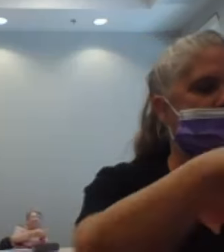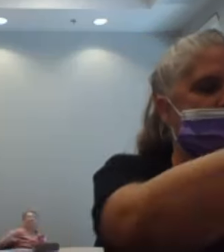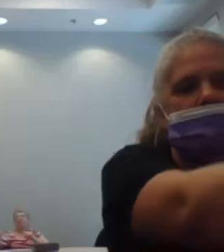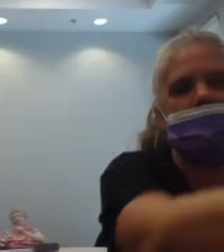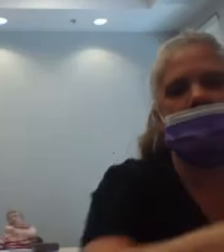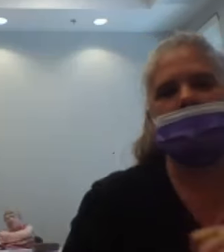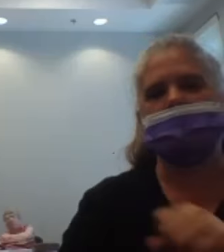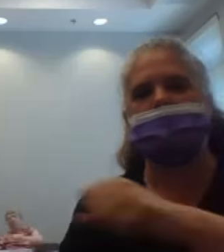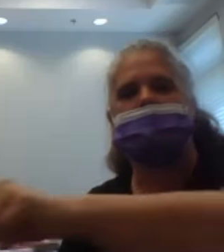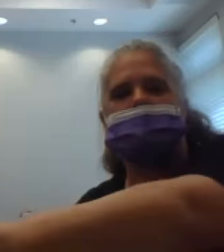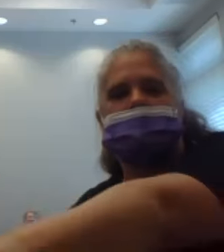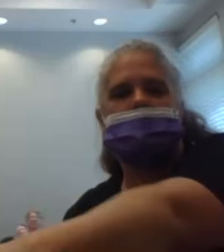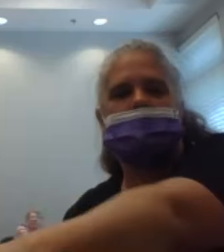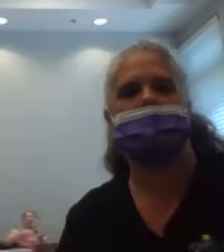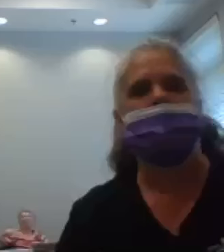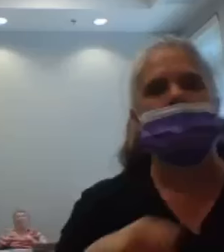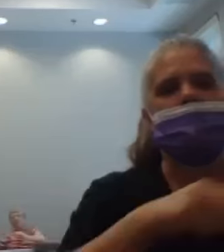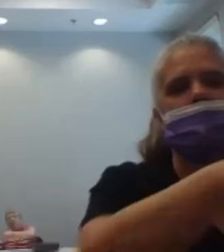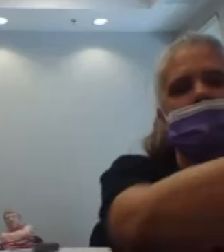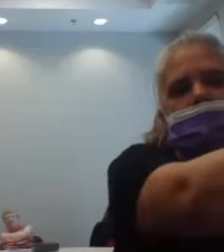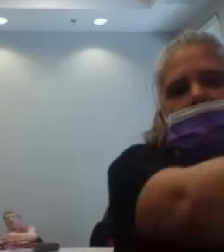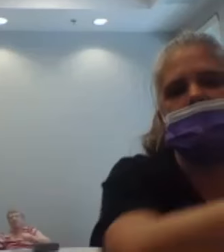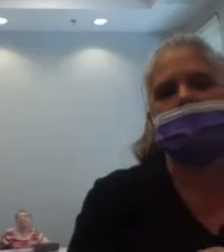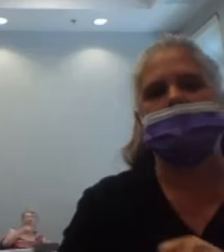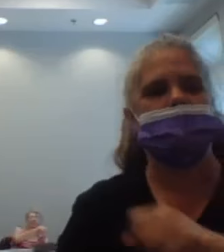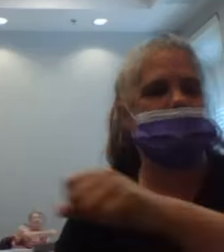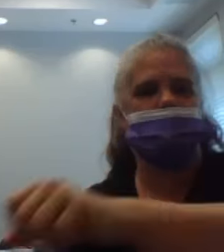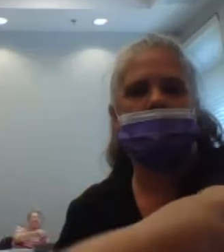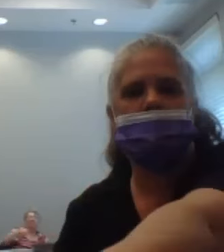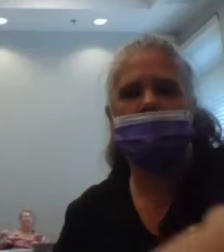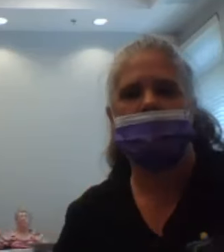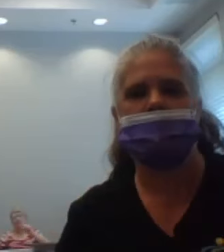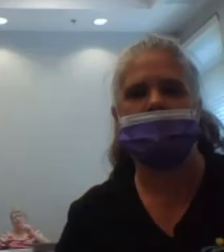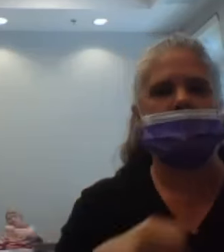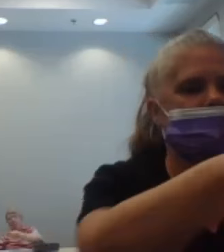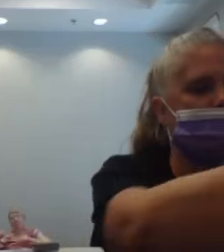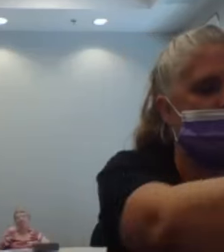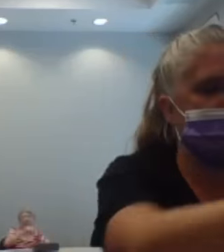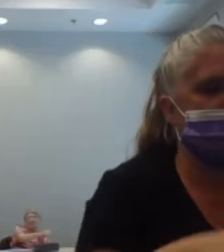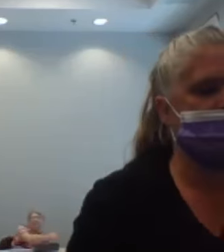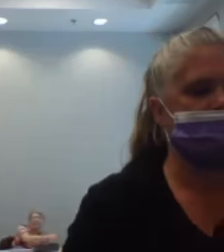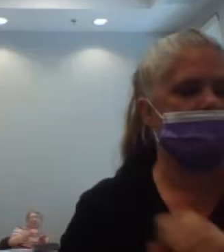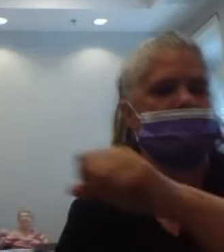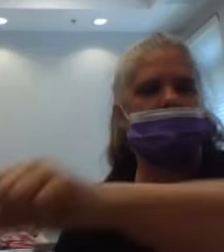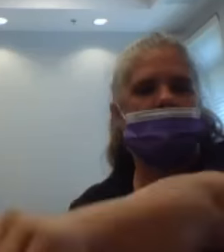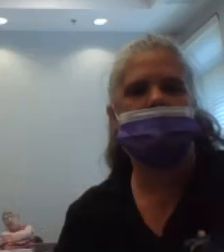nine, 10, 11, 12, 13, 14,